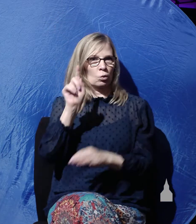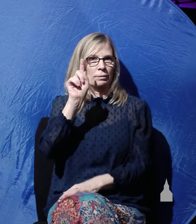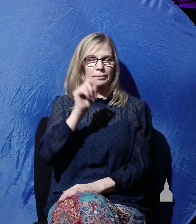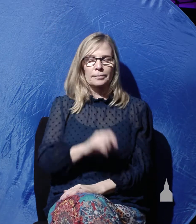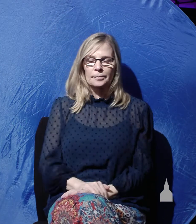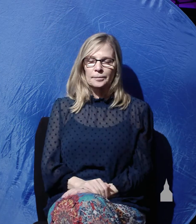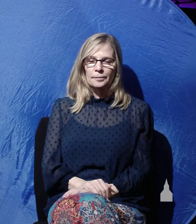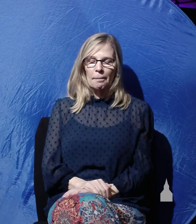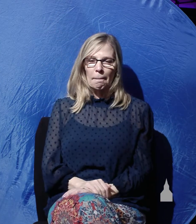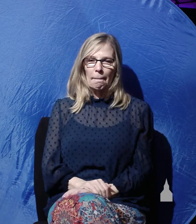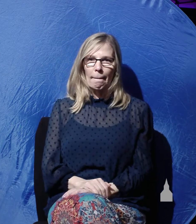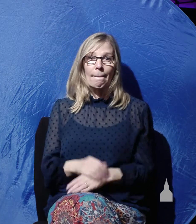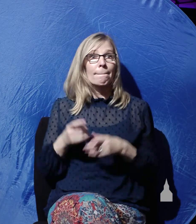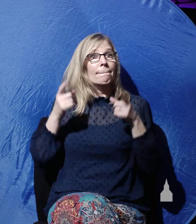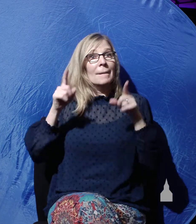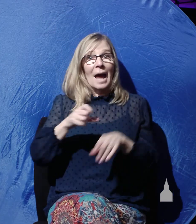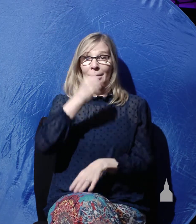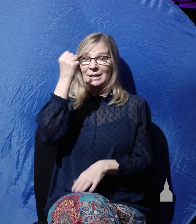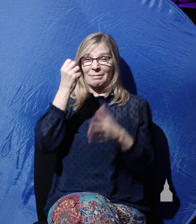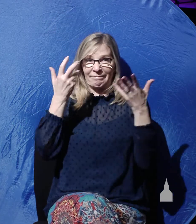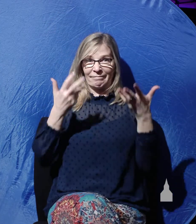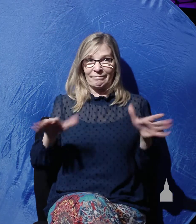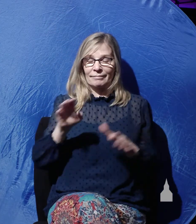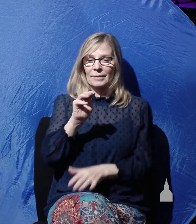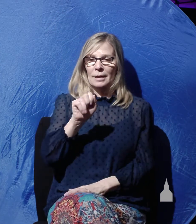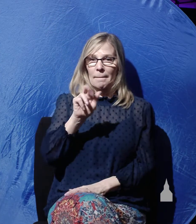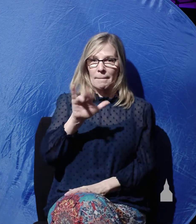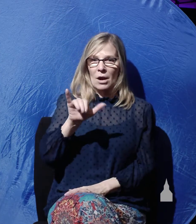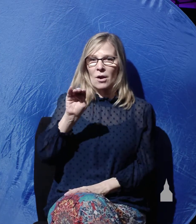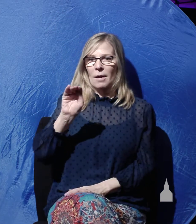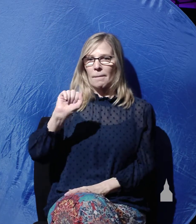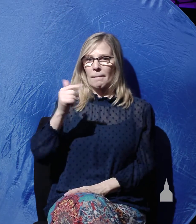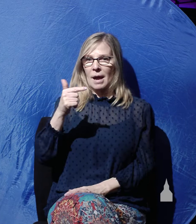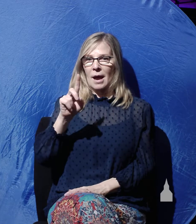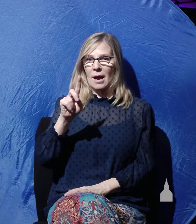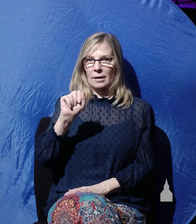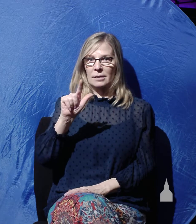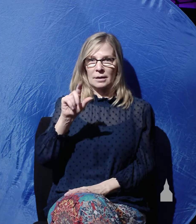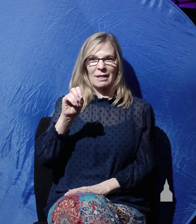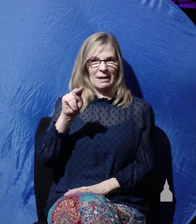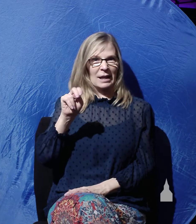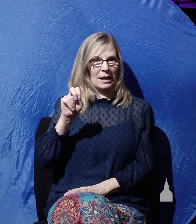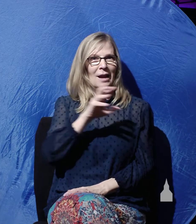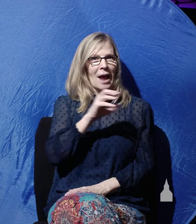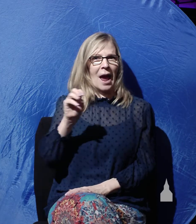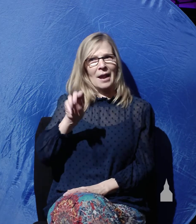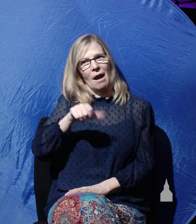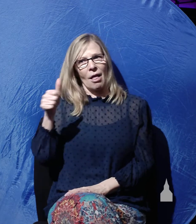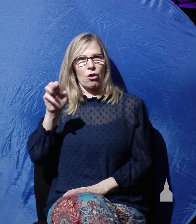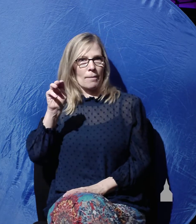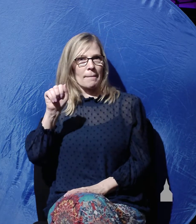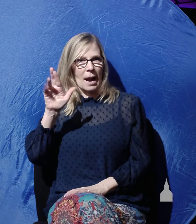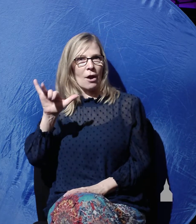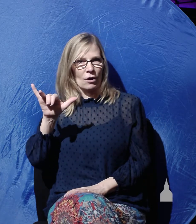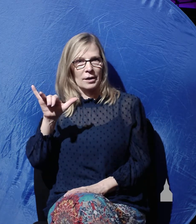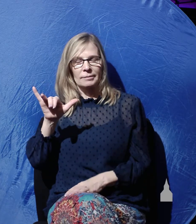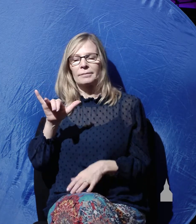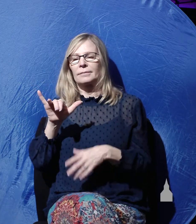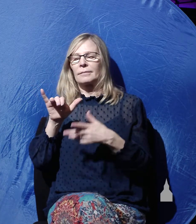When the Sabbath was over, Mary Magdalene and Mary, the mother of James and Salome, they bought spices so that they might come